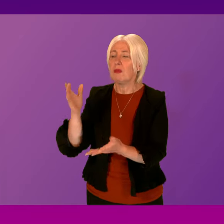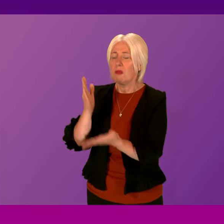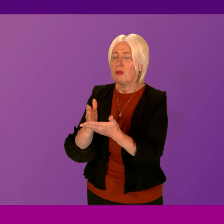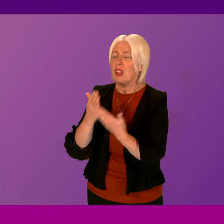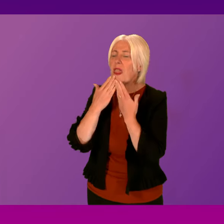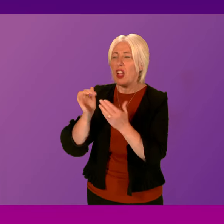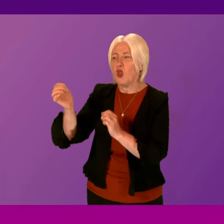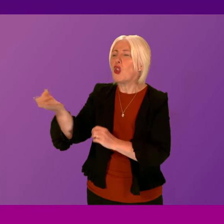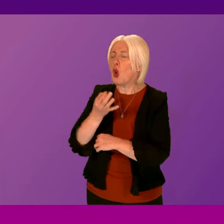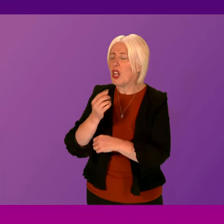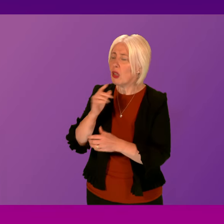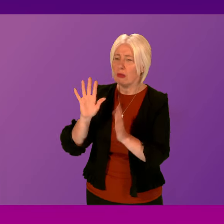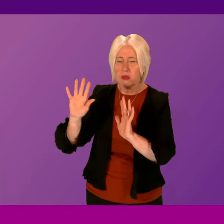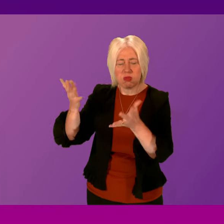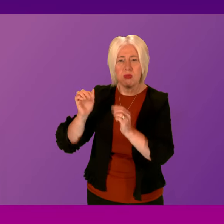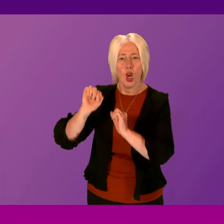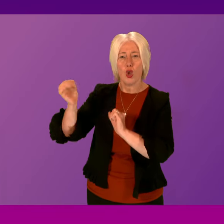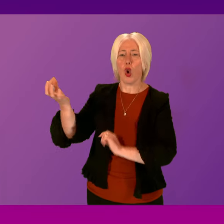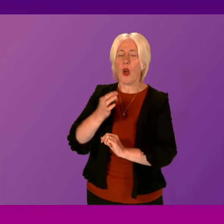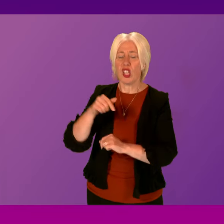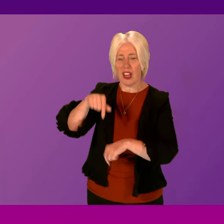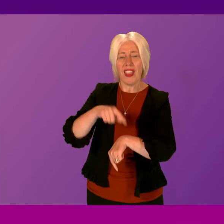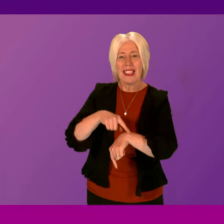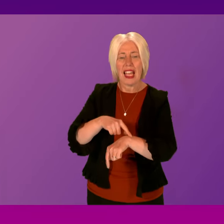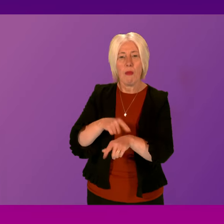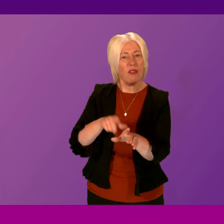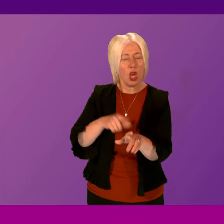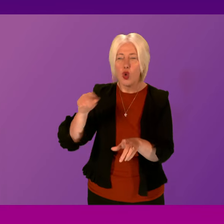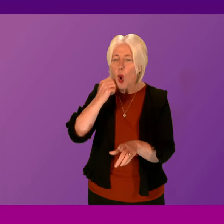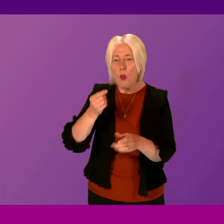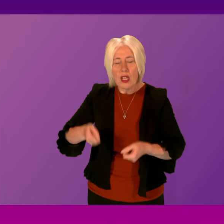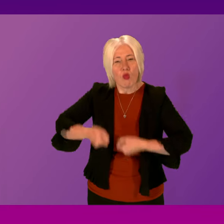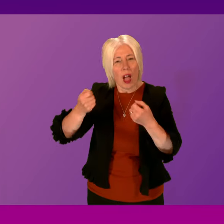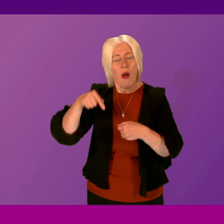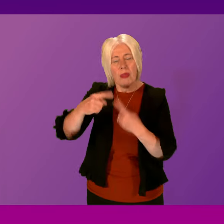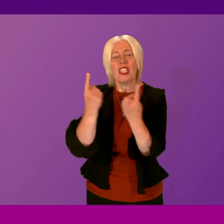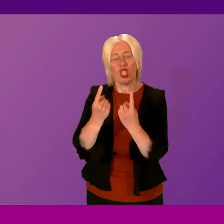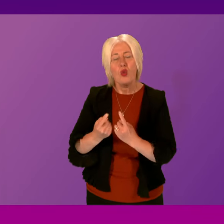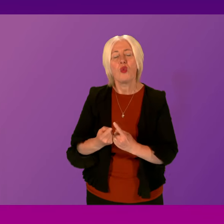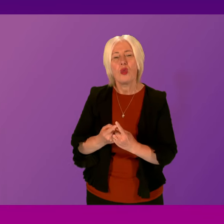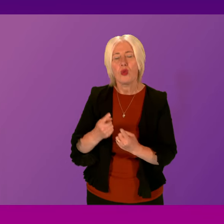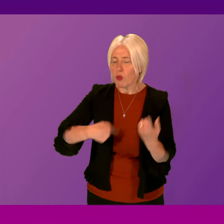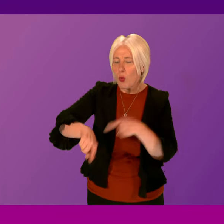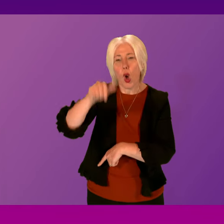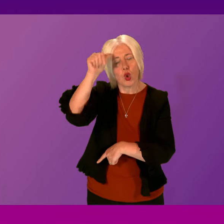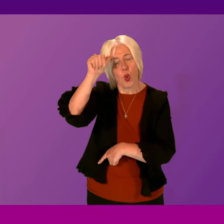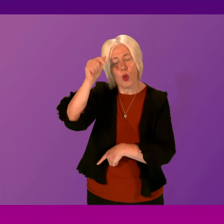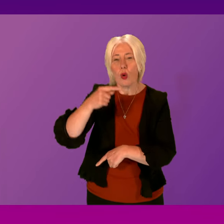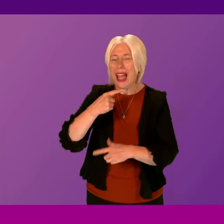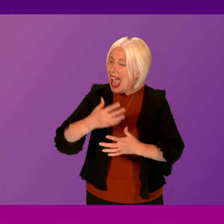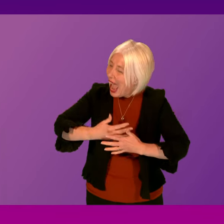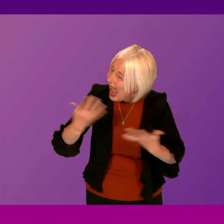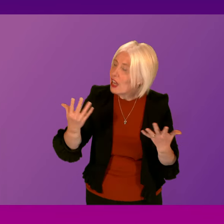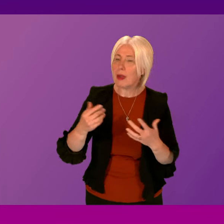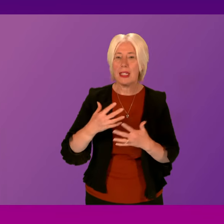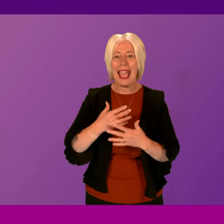can I commend him for, often at this time of year, raising these issues because, as we all know, that anybody in